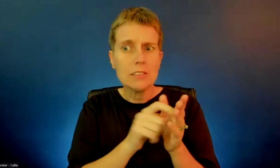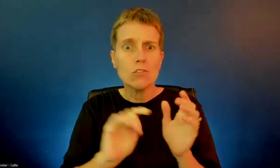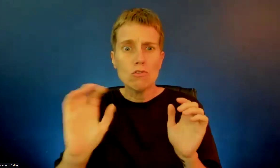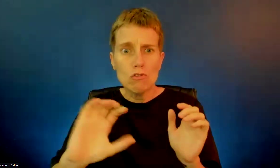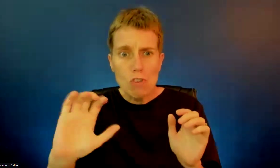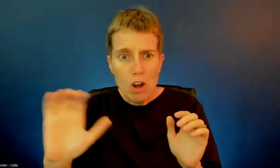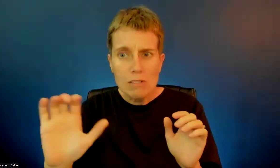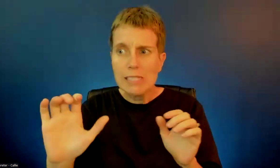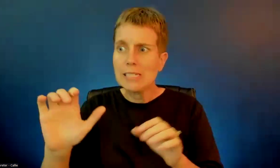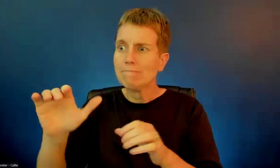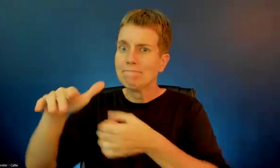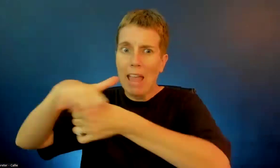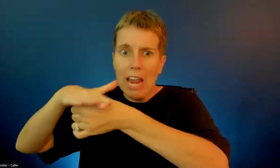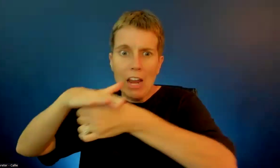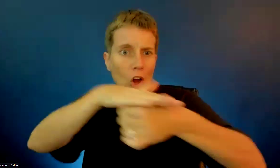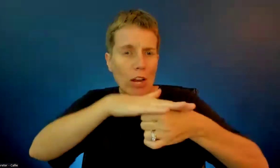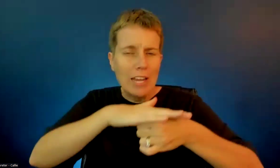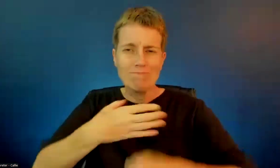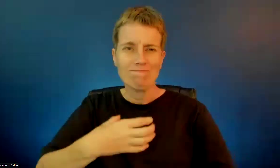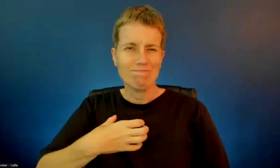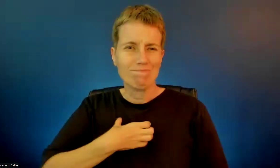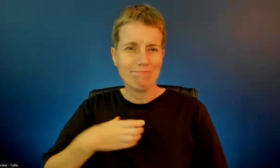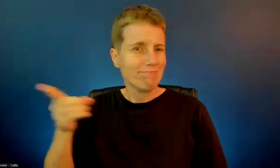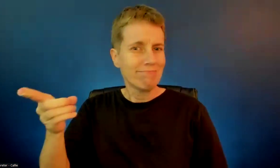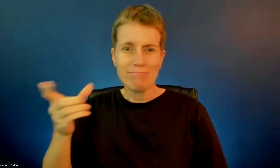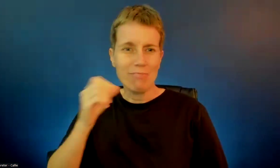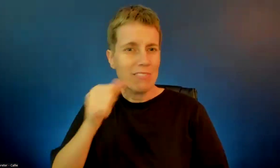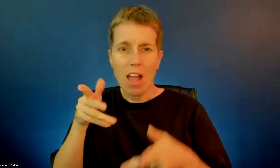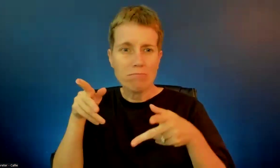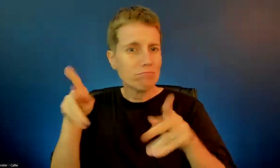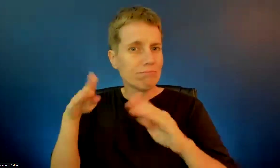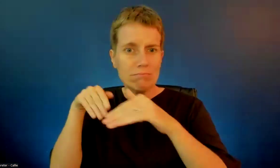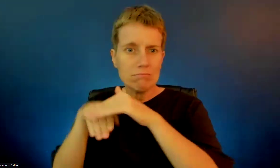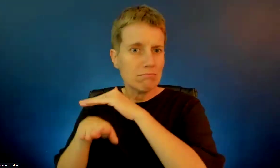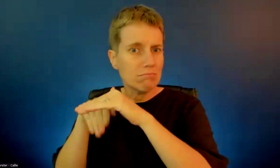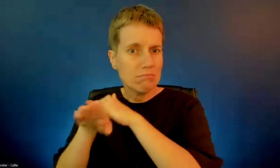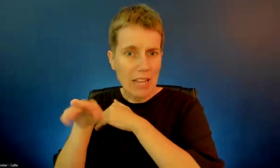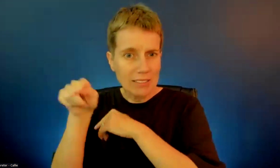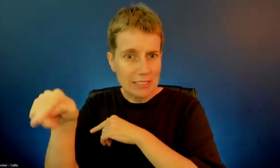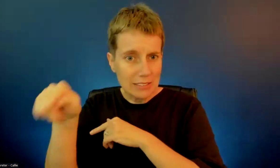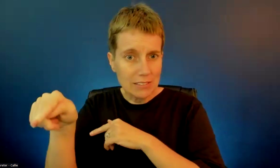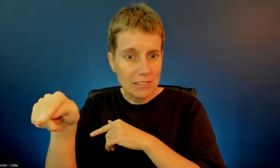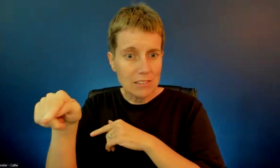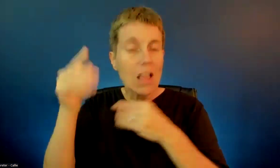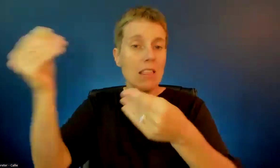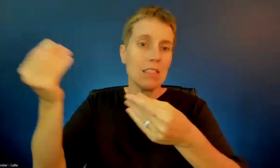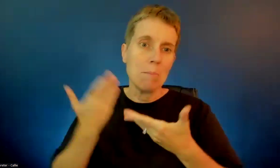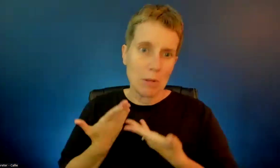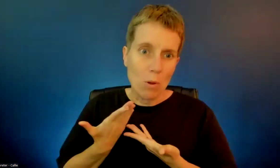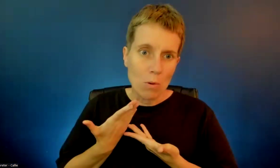It would be most helpful if you will include an address, an actual street address.